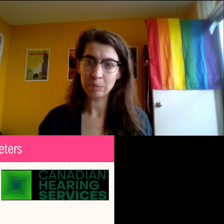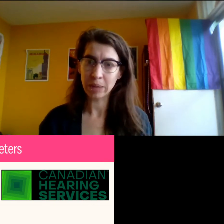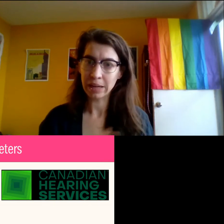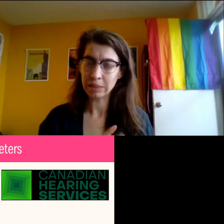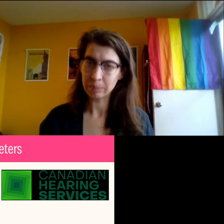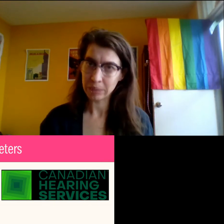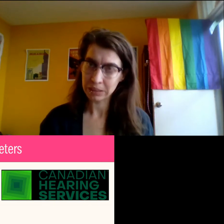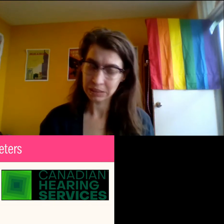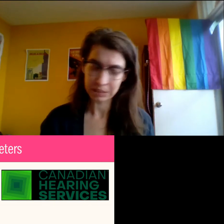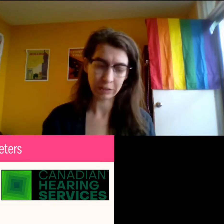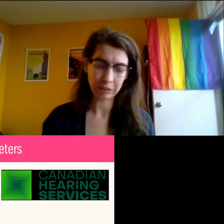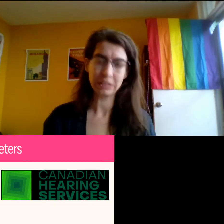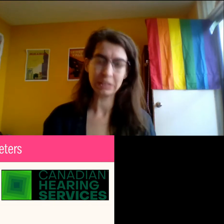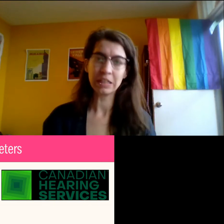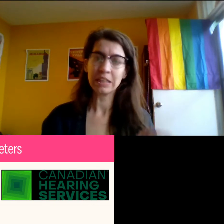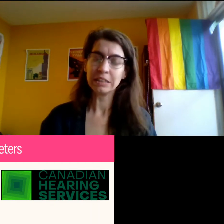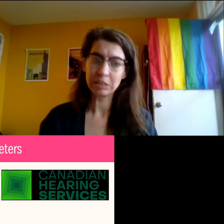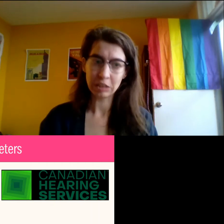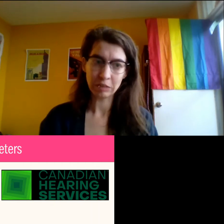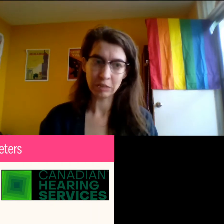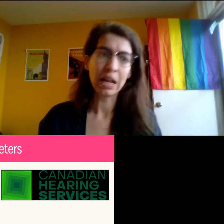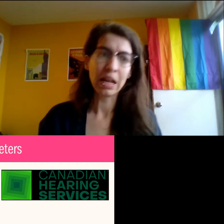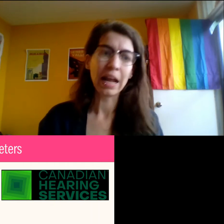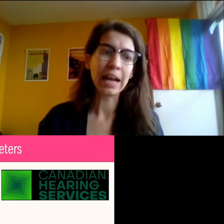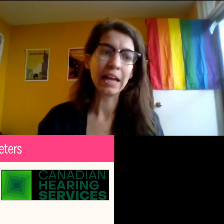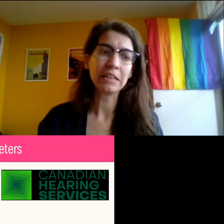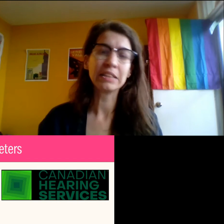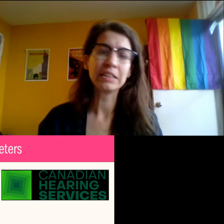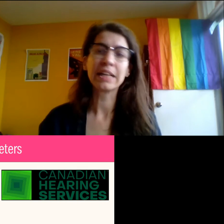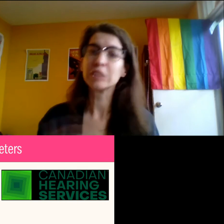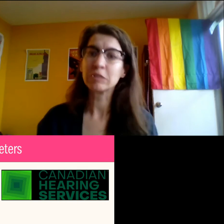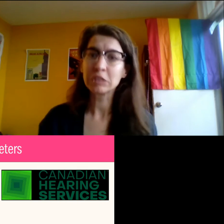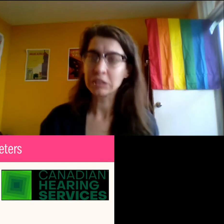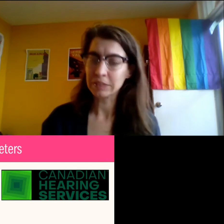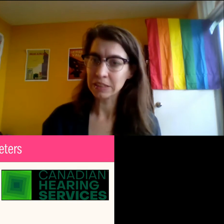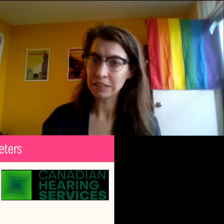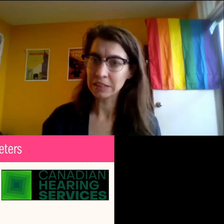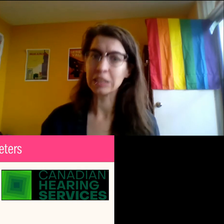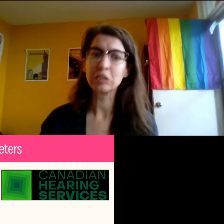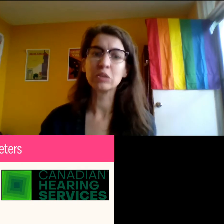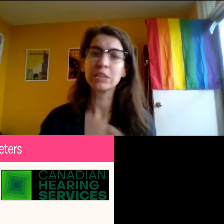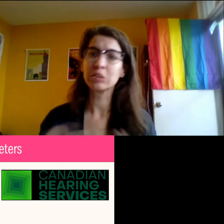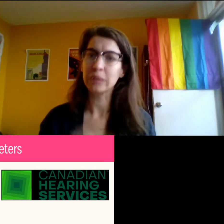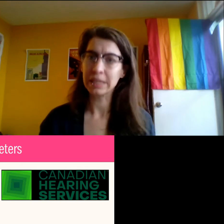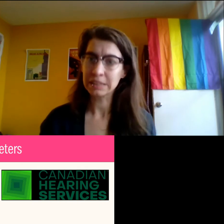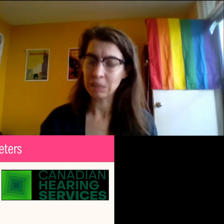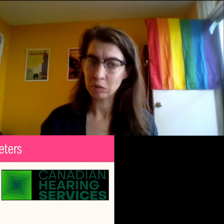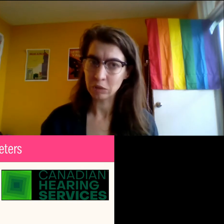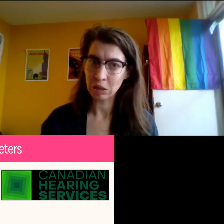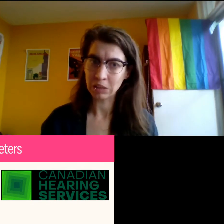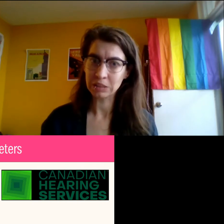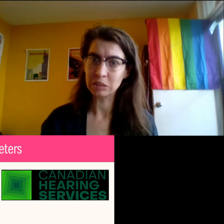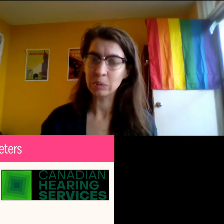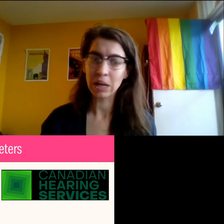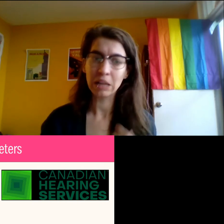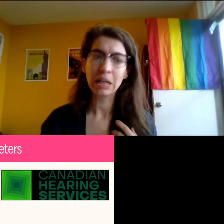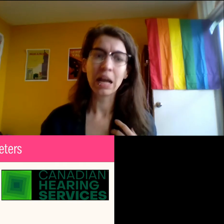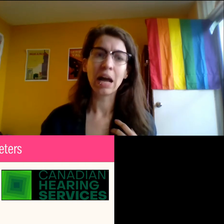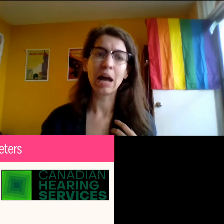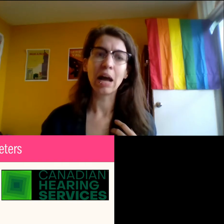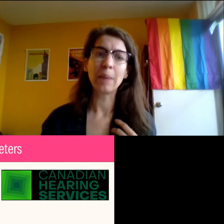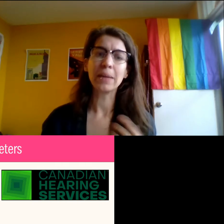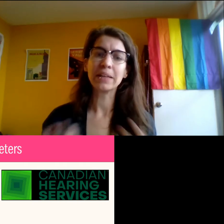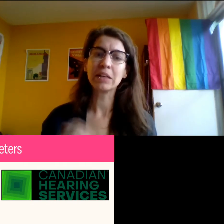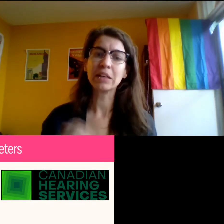run by an amazing deaf artist, Sage Level and they have different services that they do. They do ASL vlogs as well.